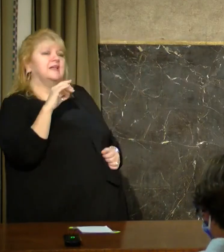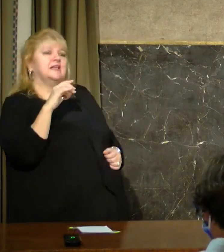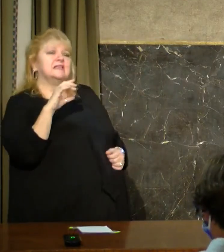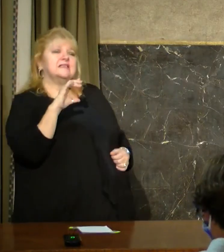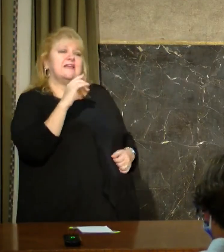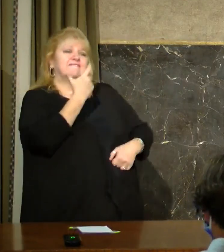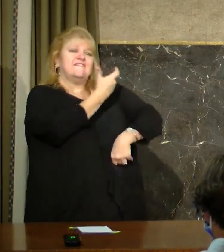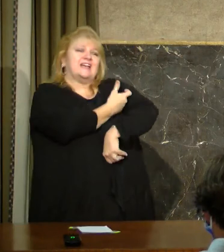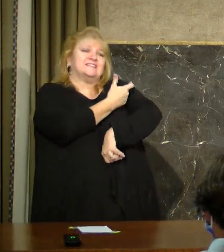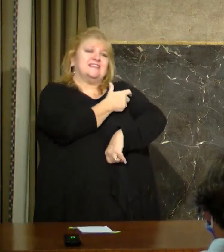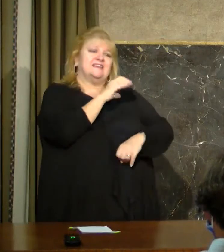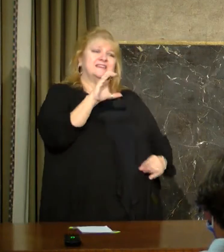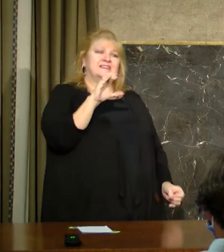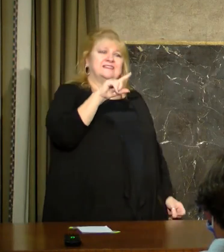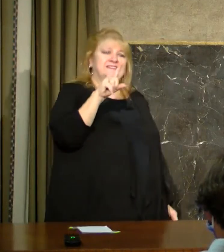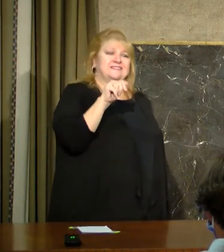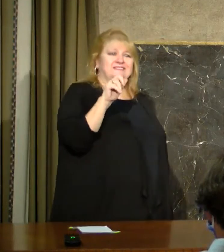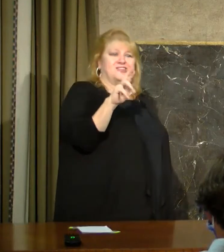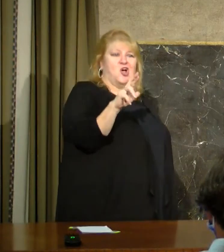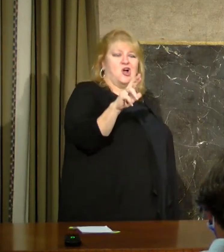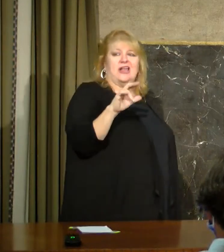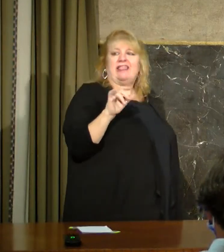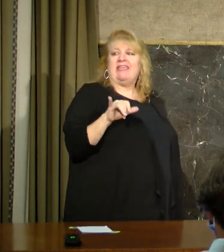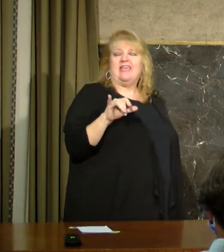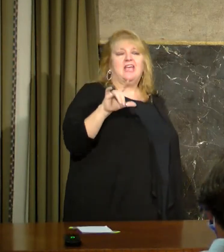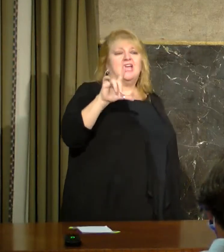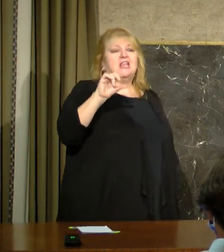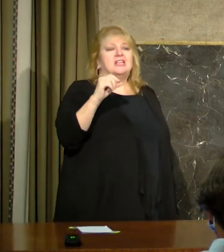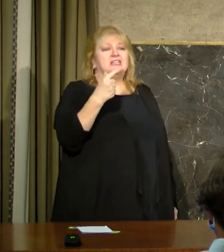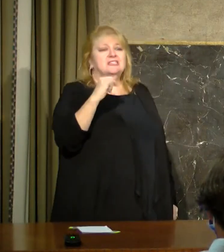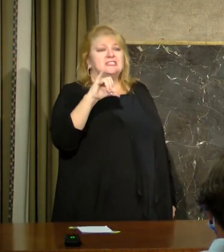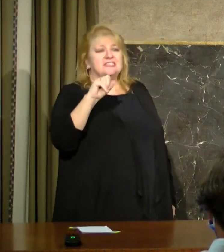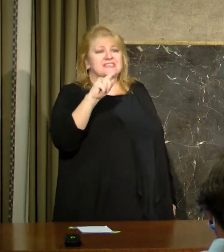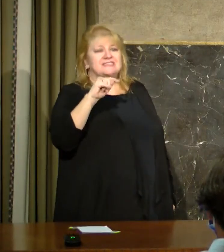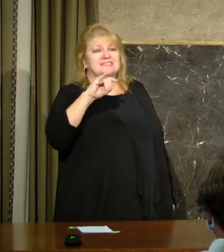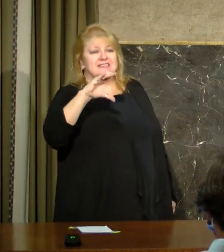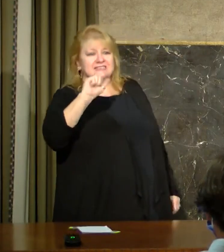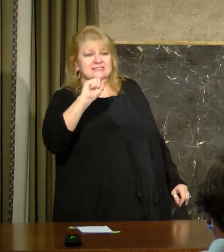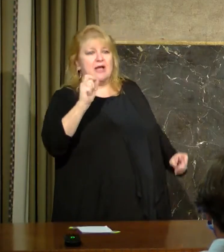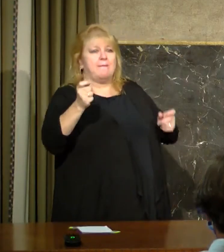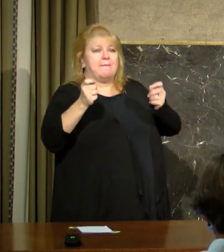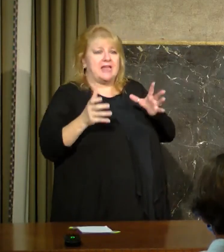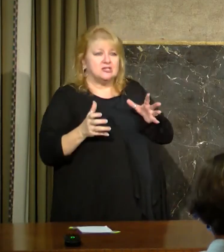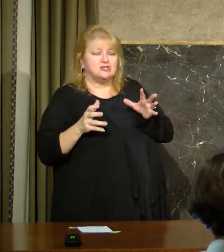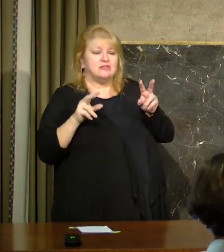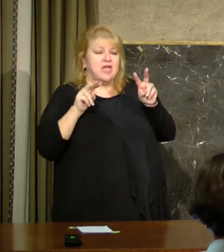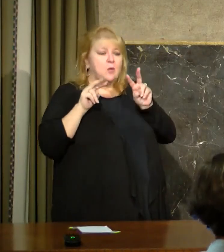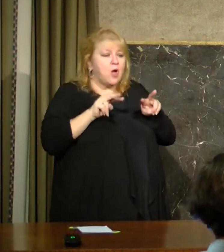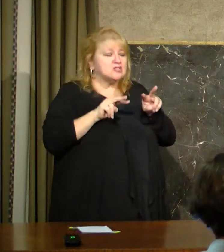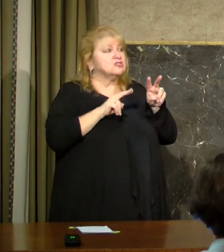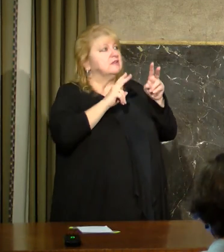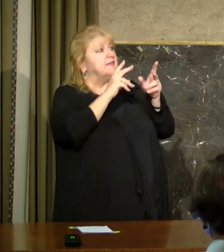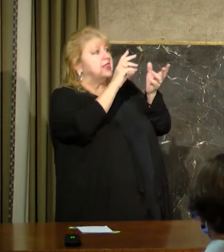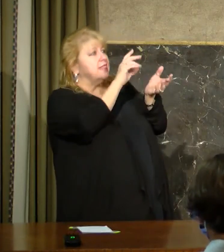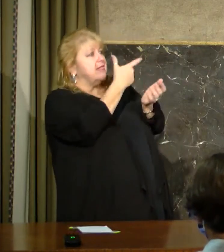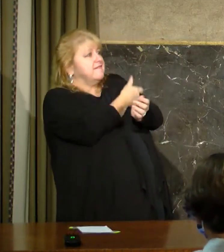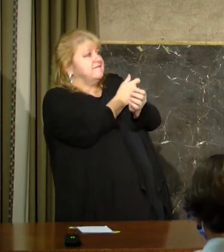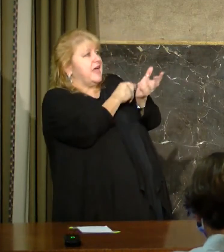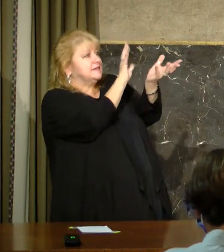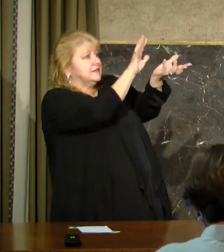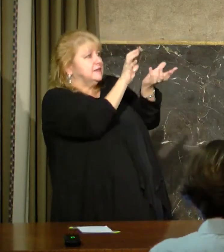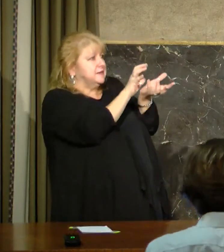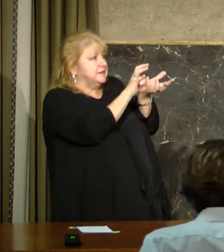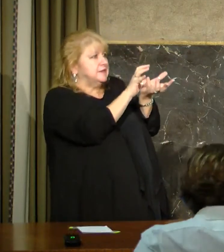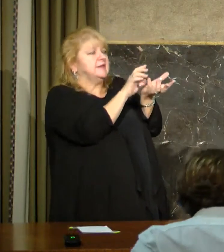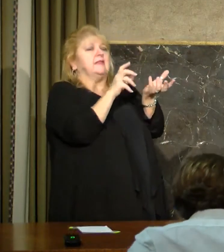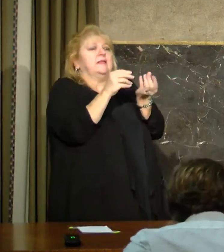logistics manager of their sole job is to track where the vaccines are going, make sure that facilities are using